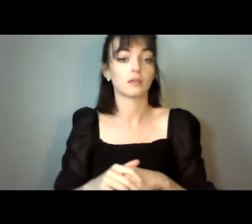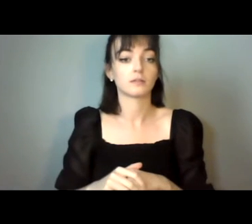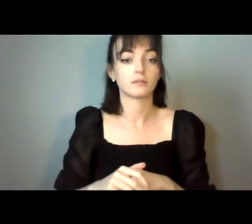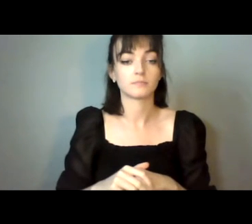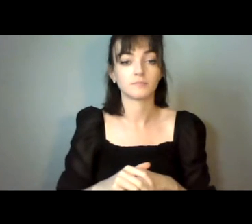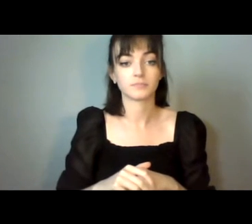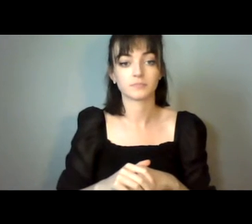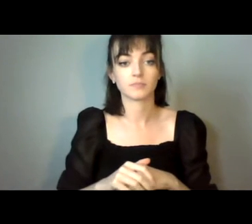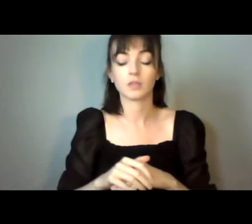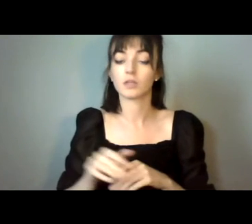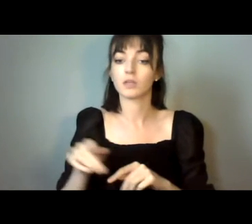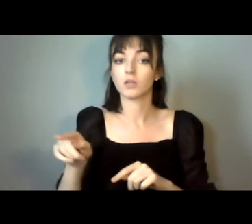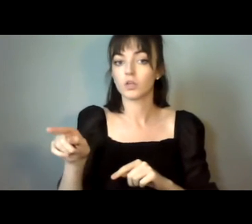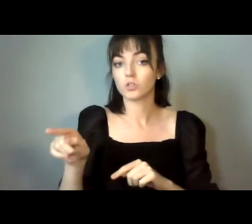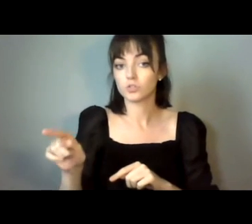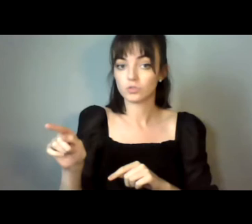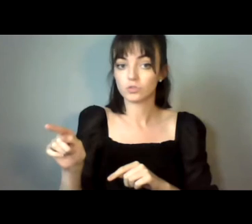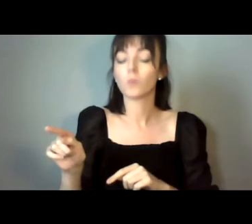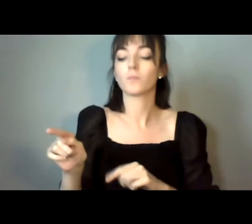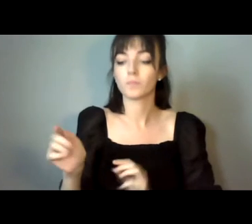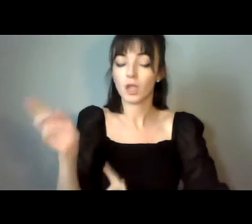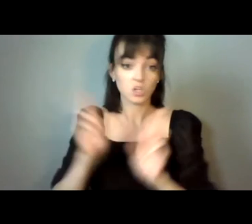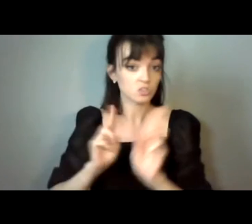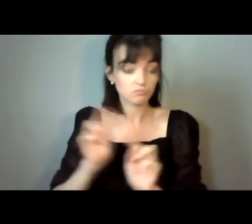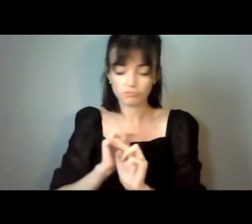There should be no bureaucratic procedure to get the PO.